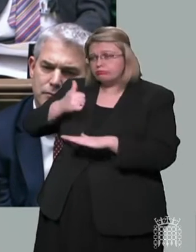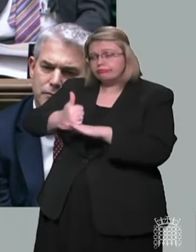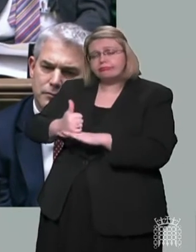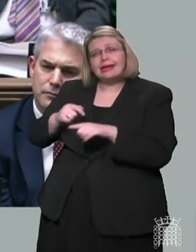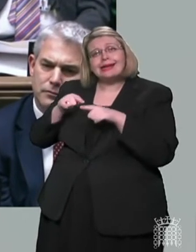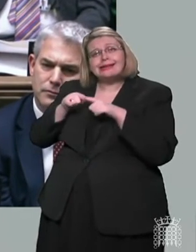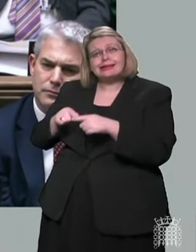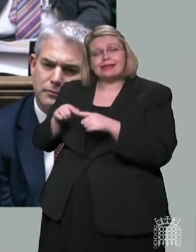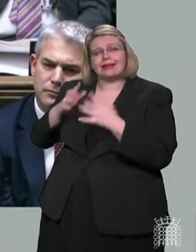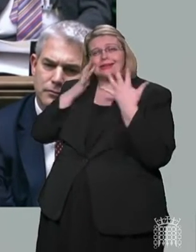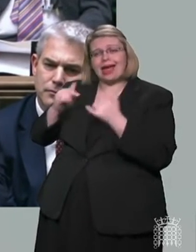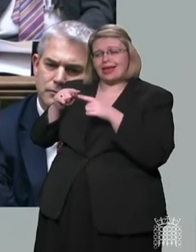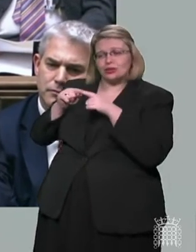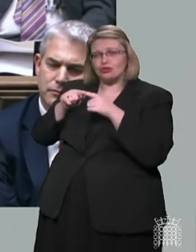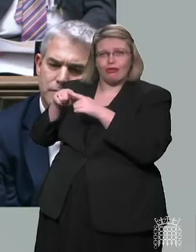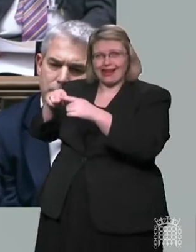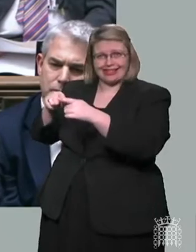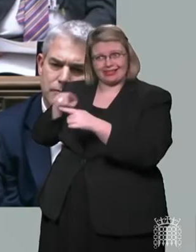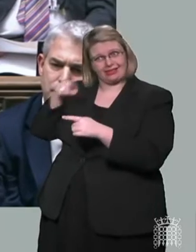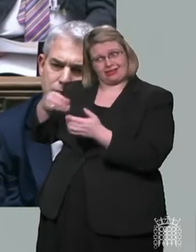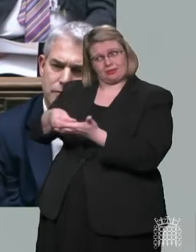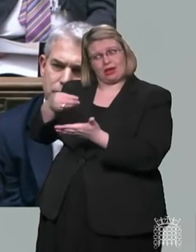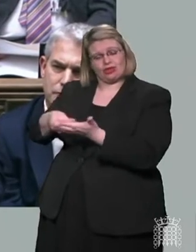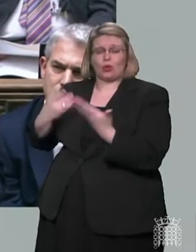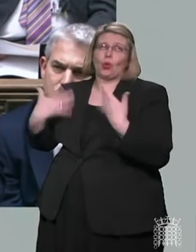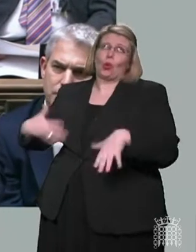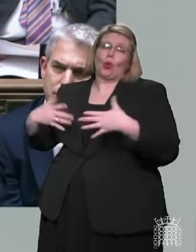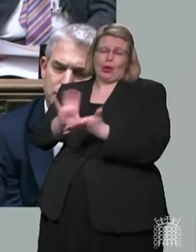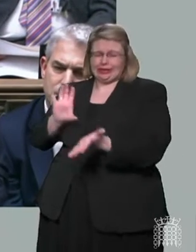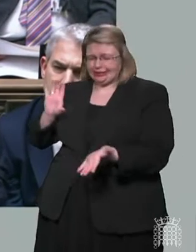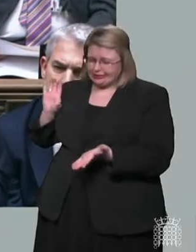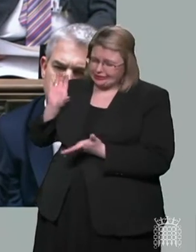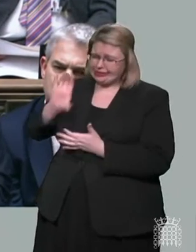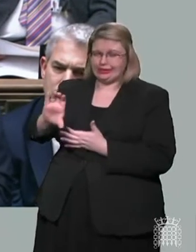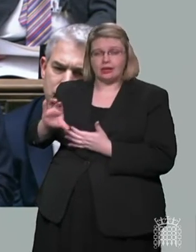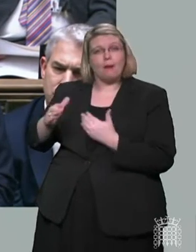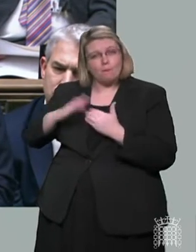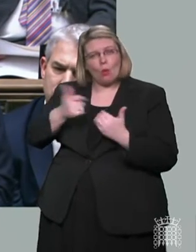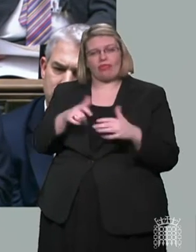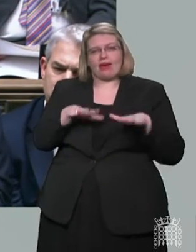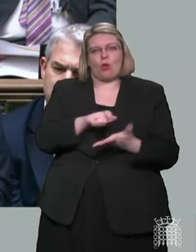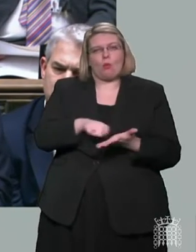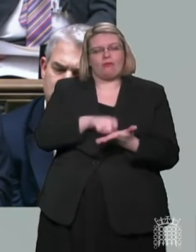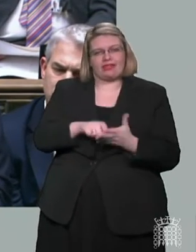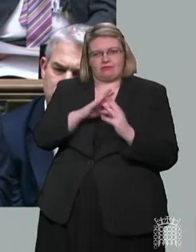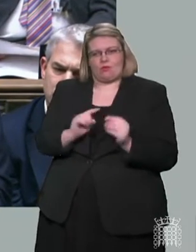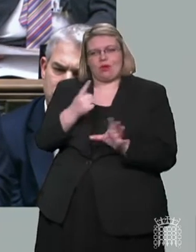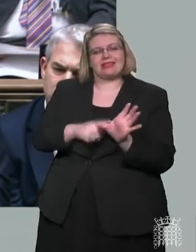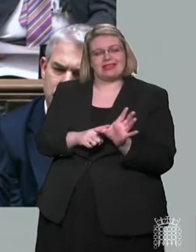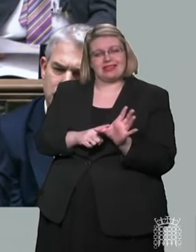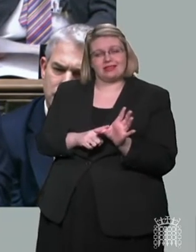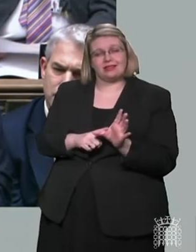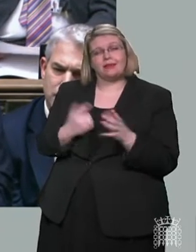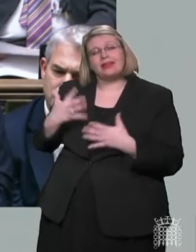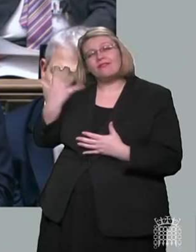budget in 2020-2021 exceeded the entire budget of the Home Office. It cost a further £15.7